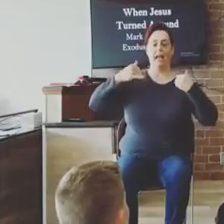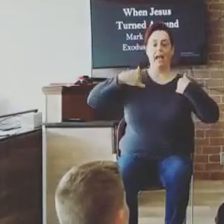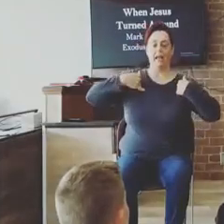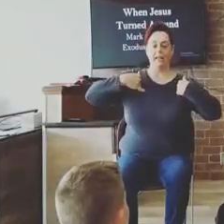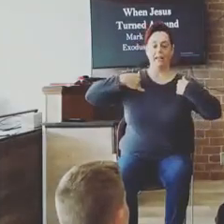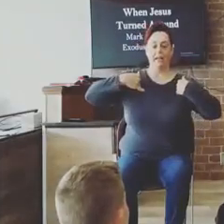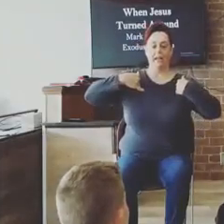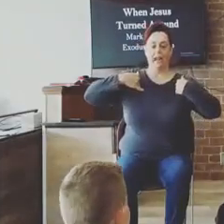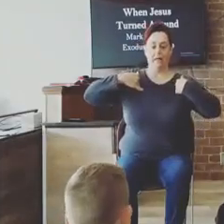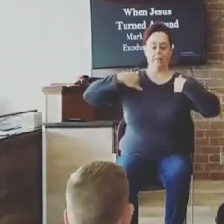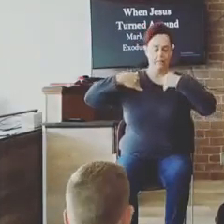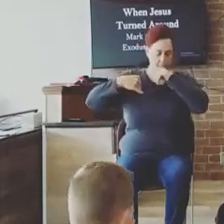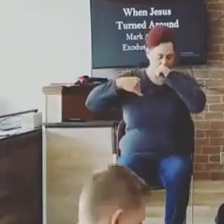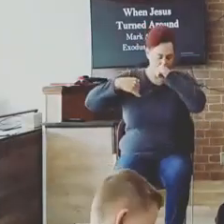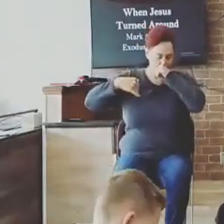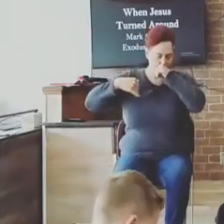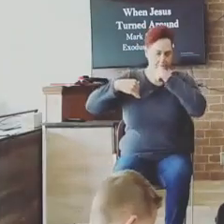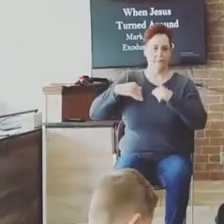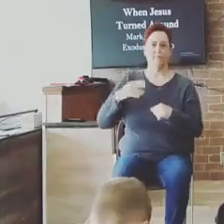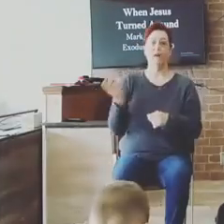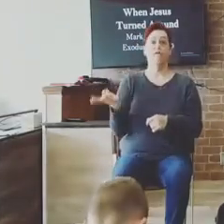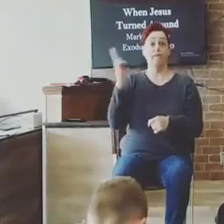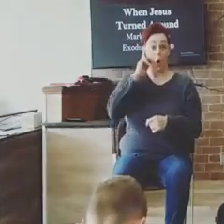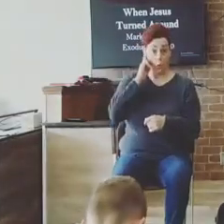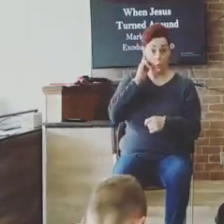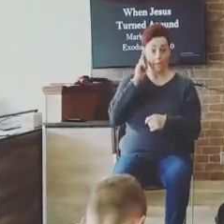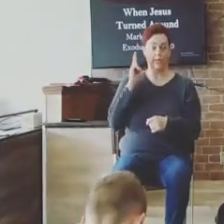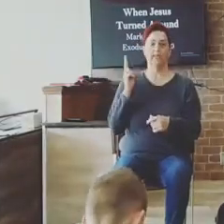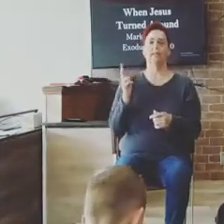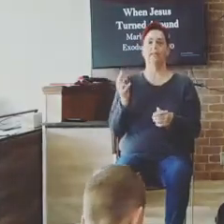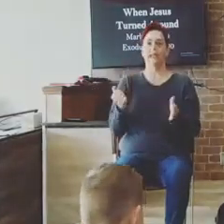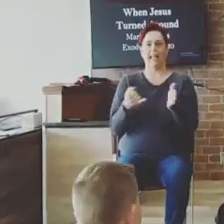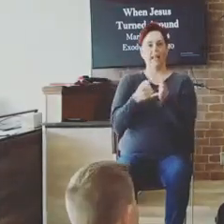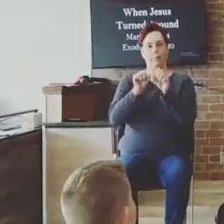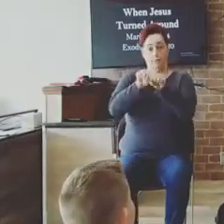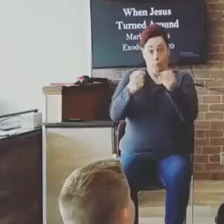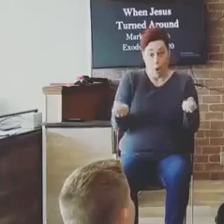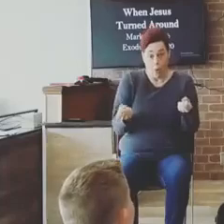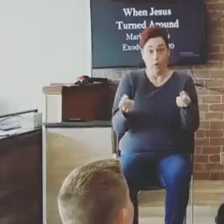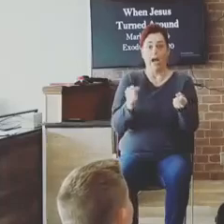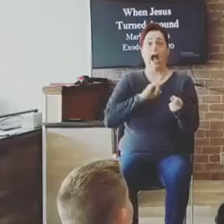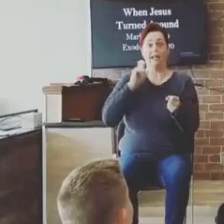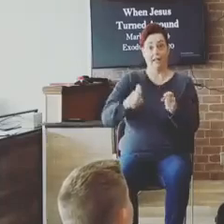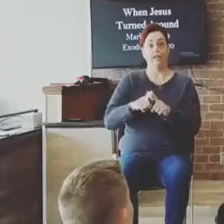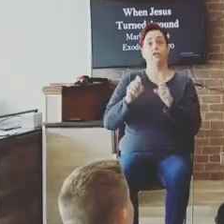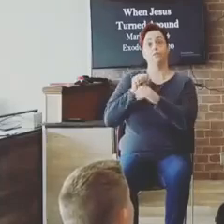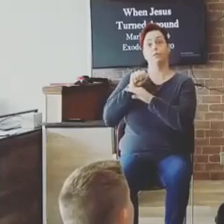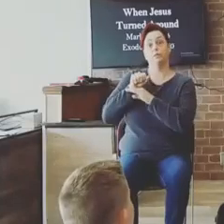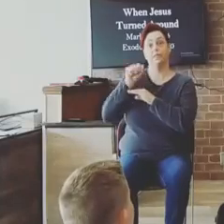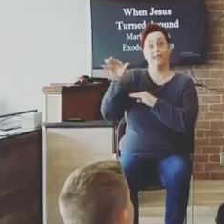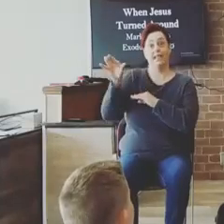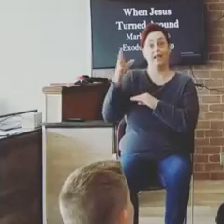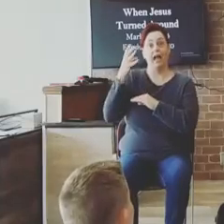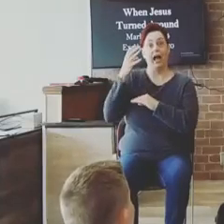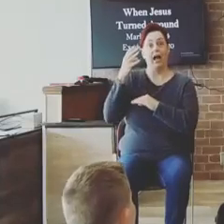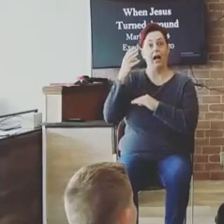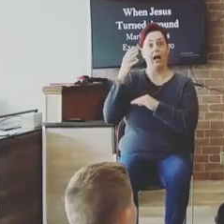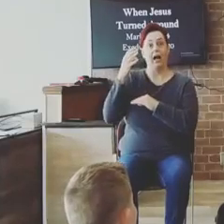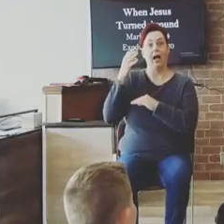Matthias, I need you to put this in so that way we can erase the whole thing and send it back. And he was like, I can't remember it.